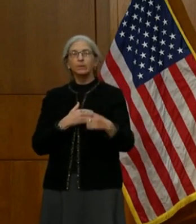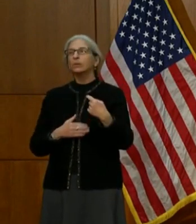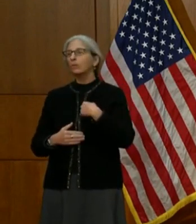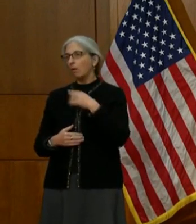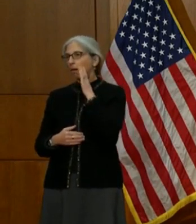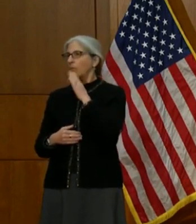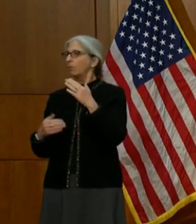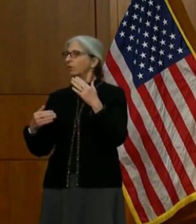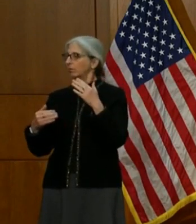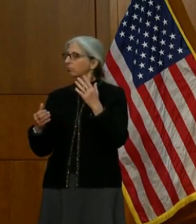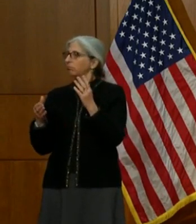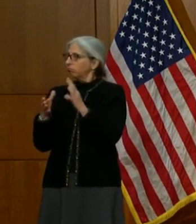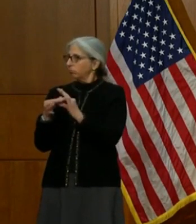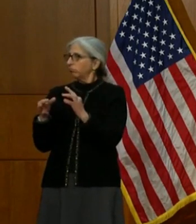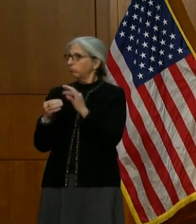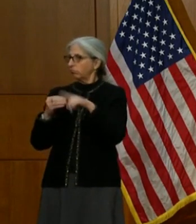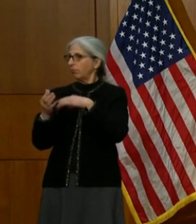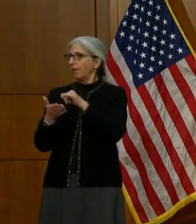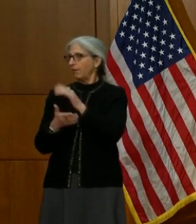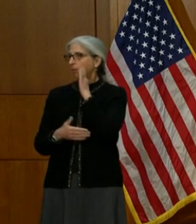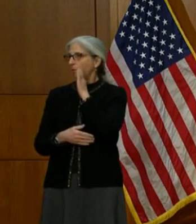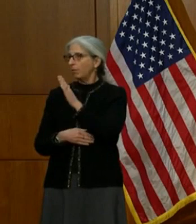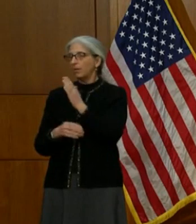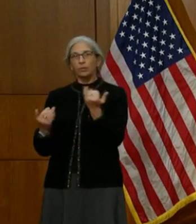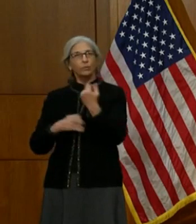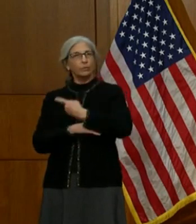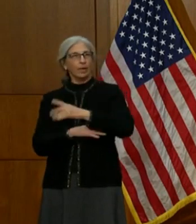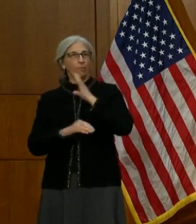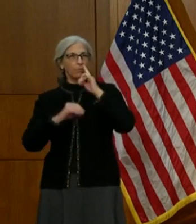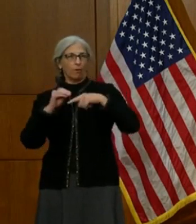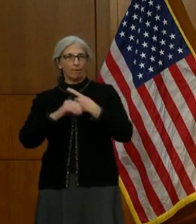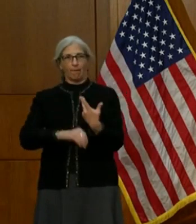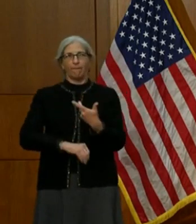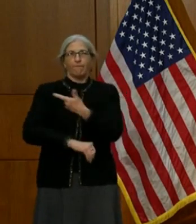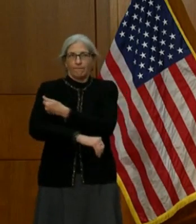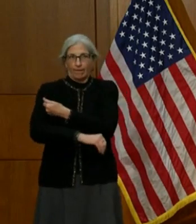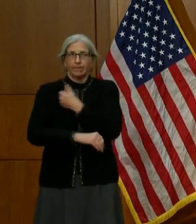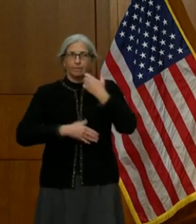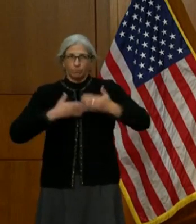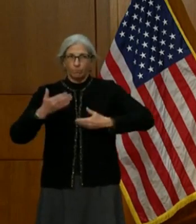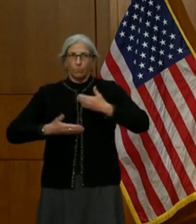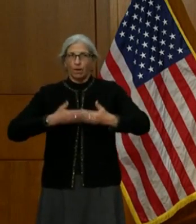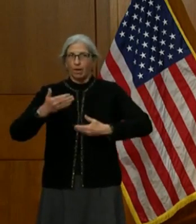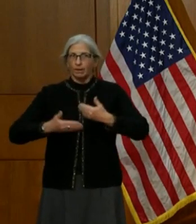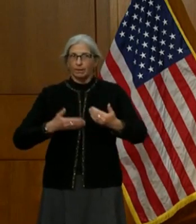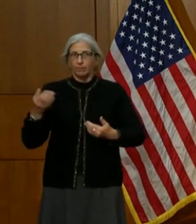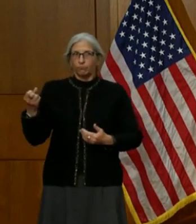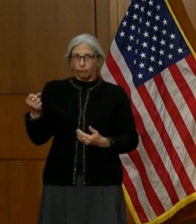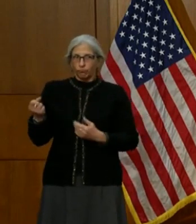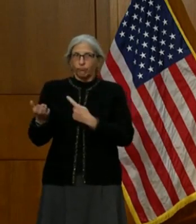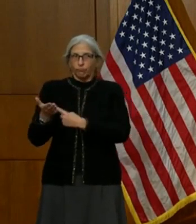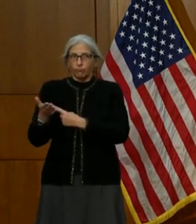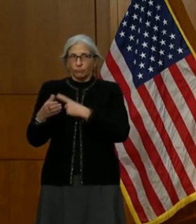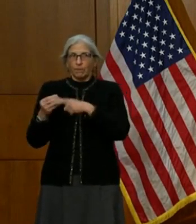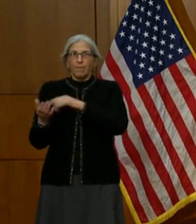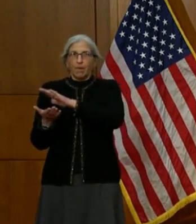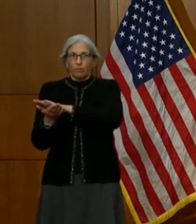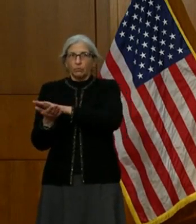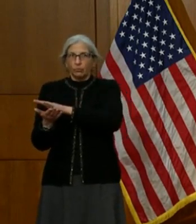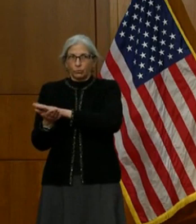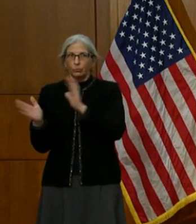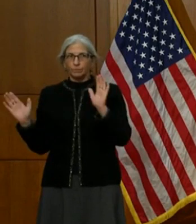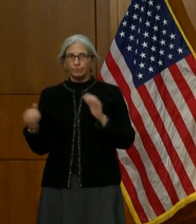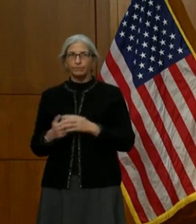comments. We just wanted to really focus today on the vaccination process and how we can make that more